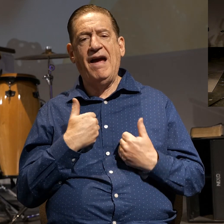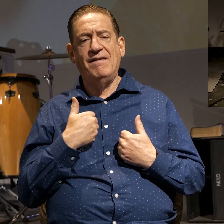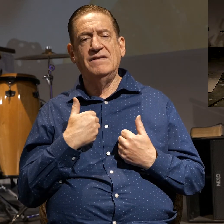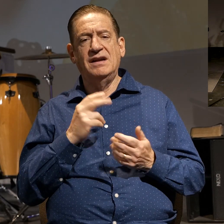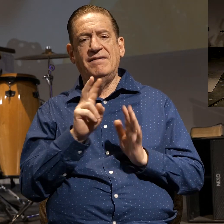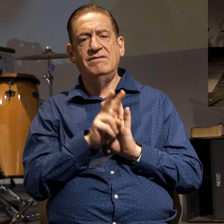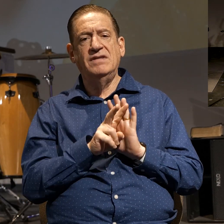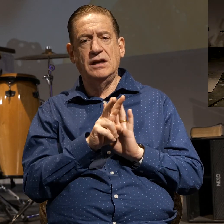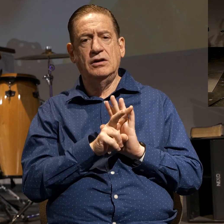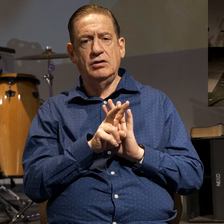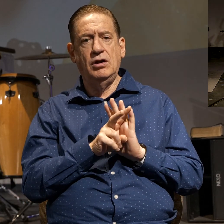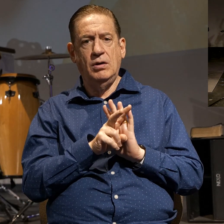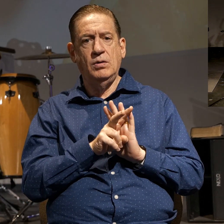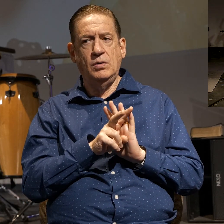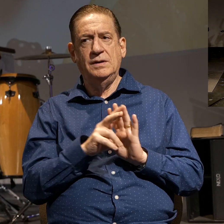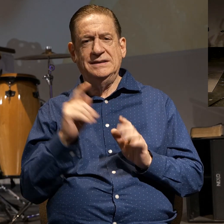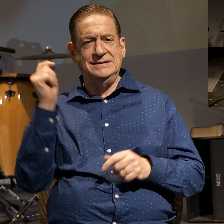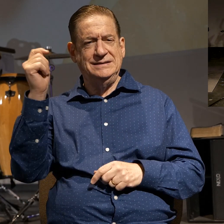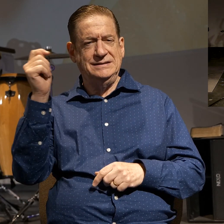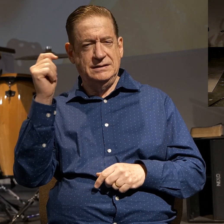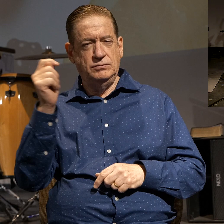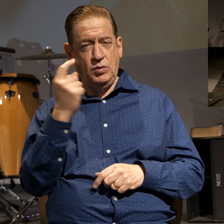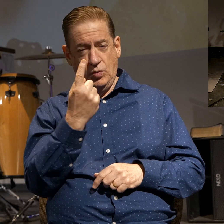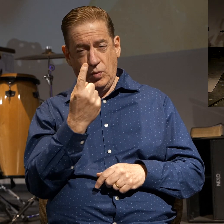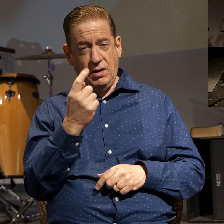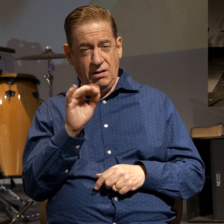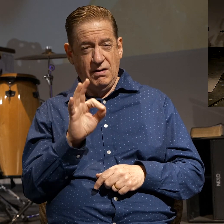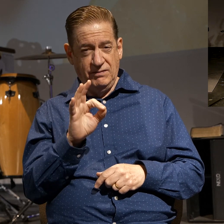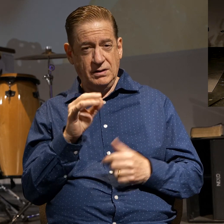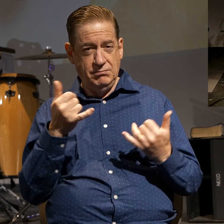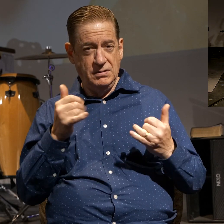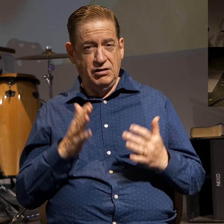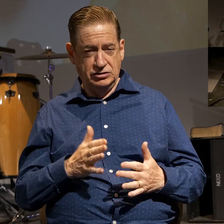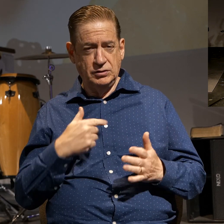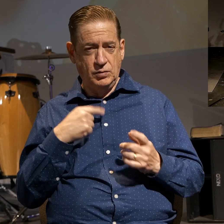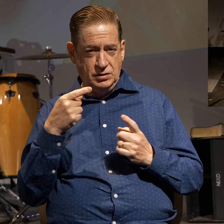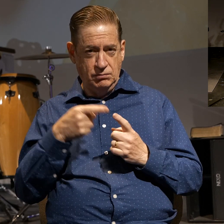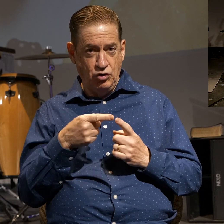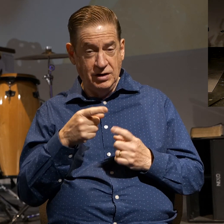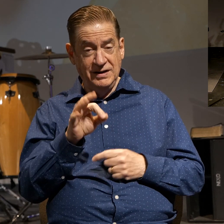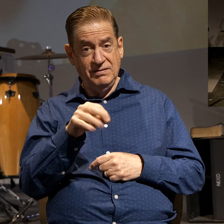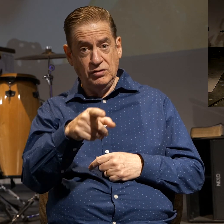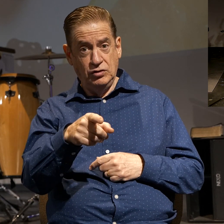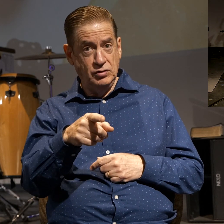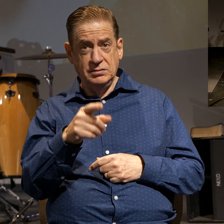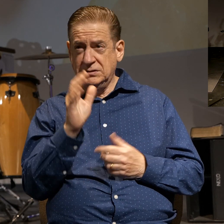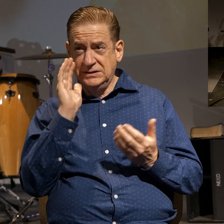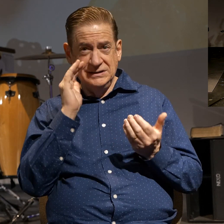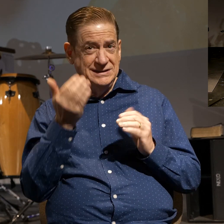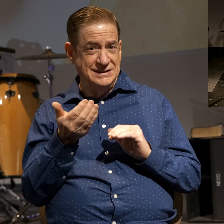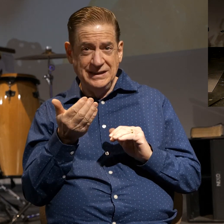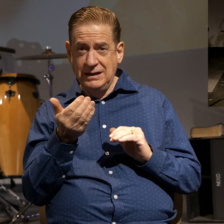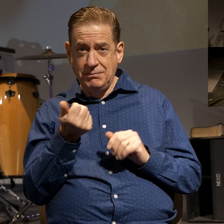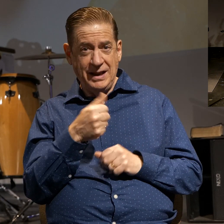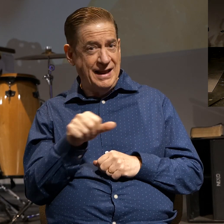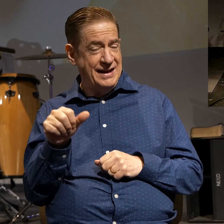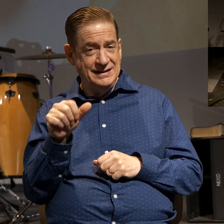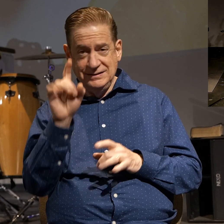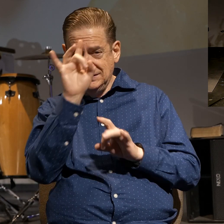testimony from one of the players and this is what I want to point out to you is that there doesn't seem to be any